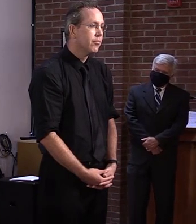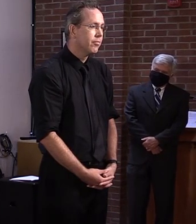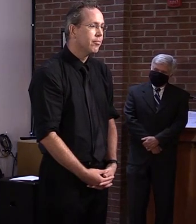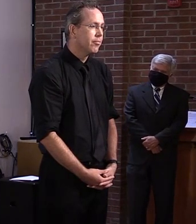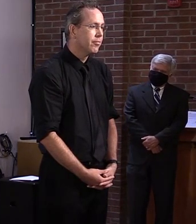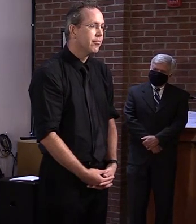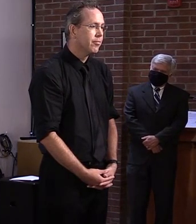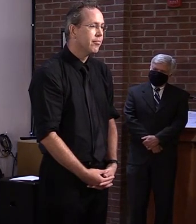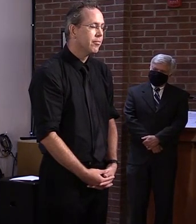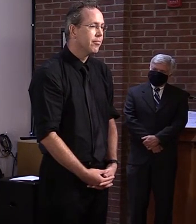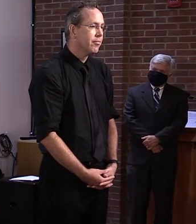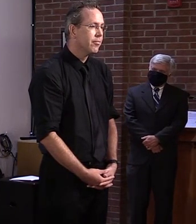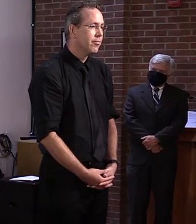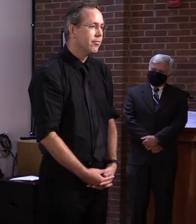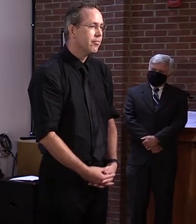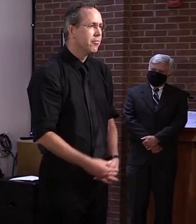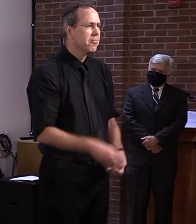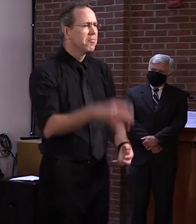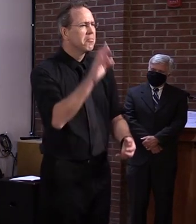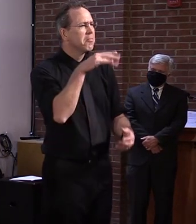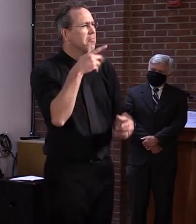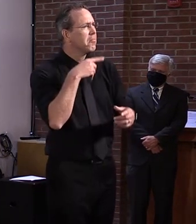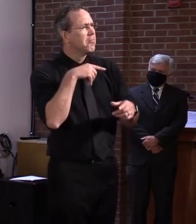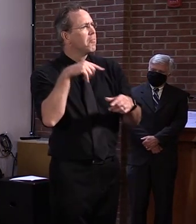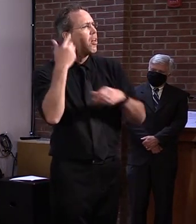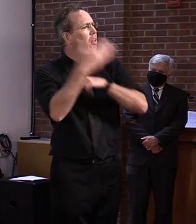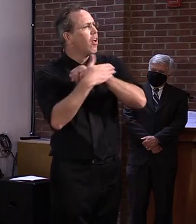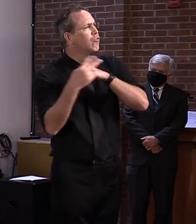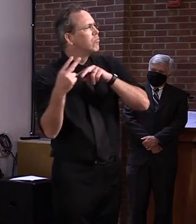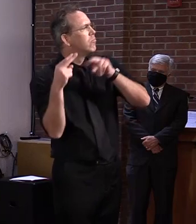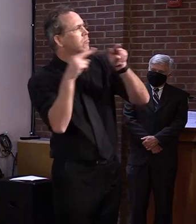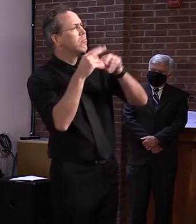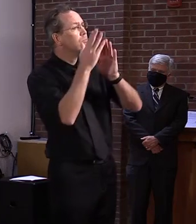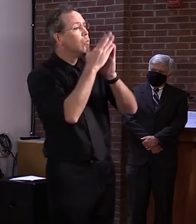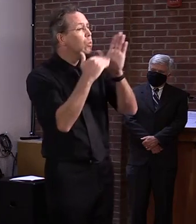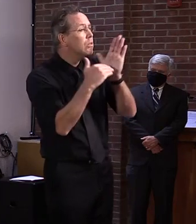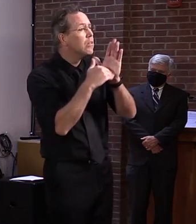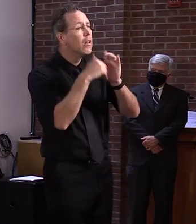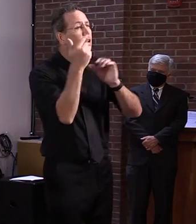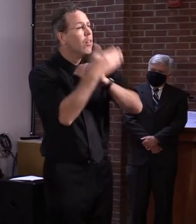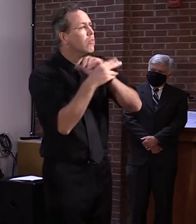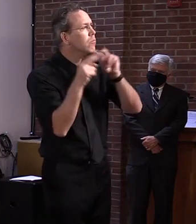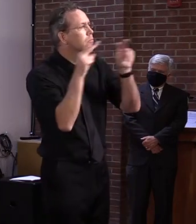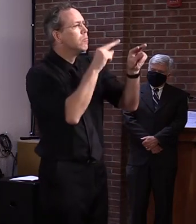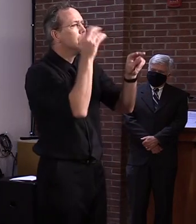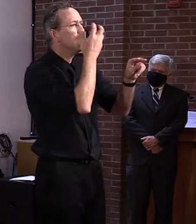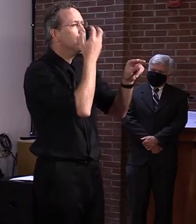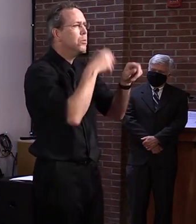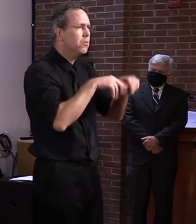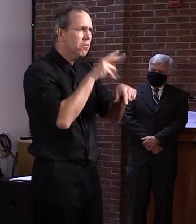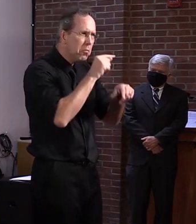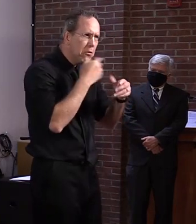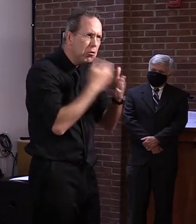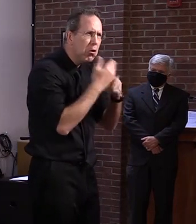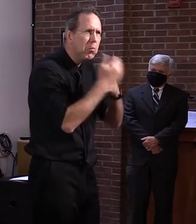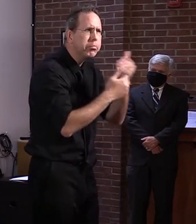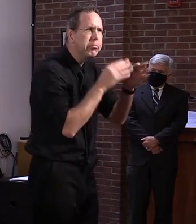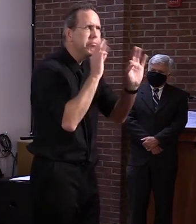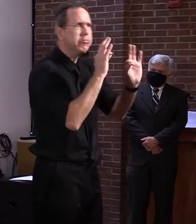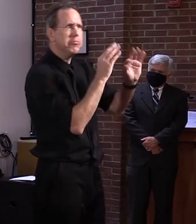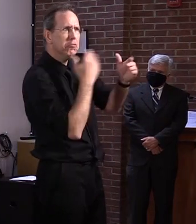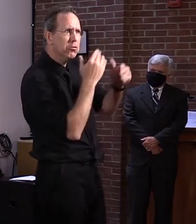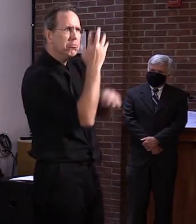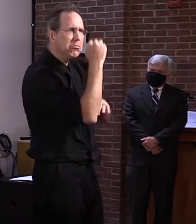Again, from my perspective, uh, we, without a vaccine, I'm not sure that you can stop it. It does keep